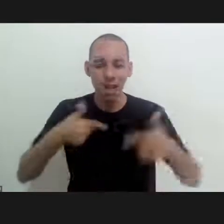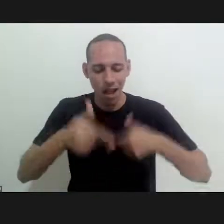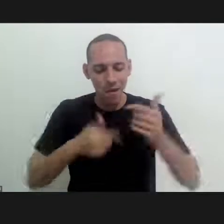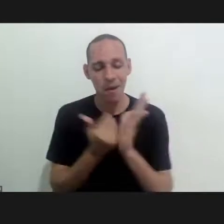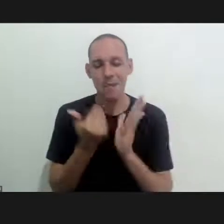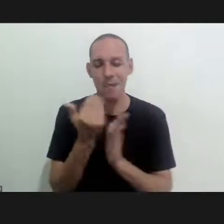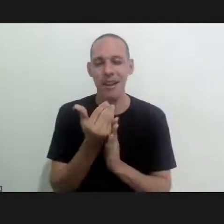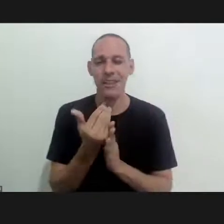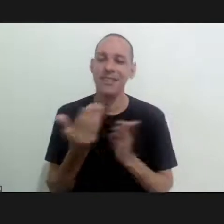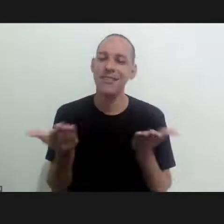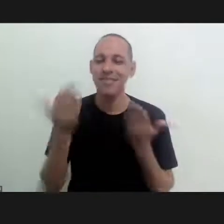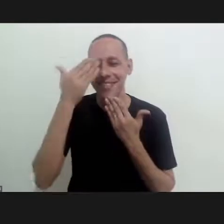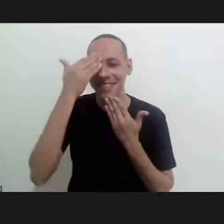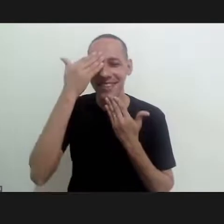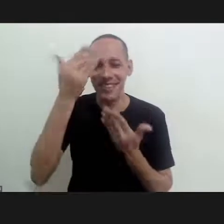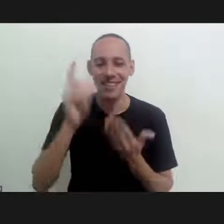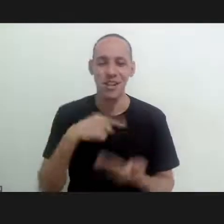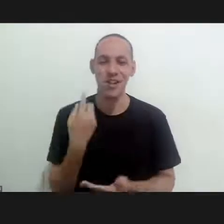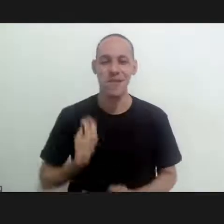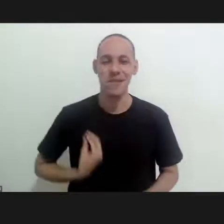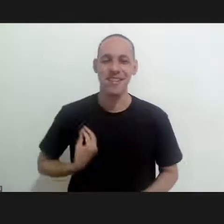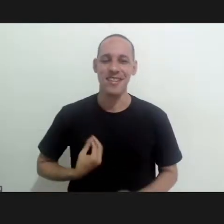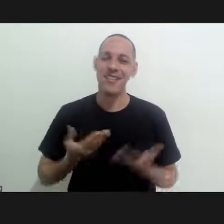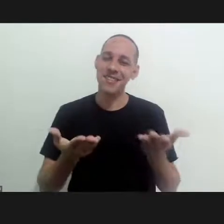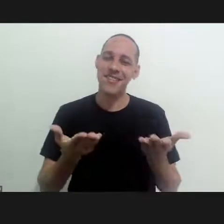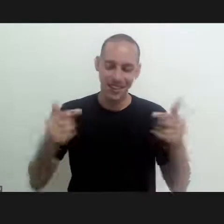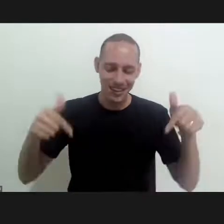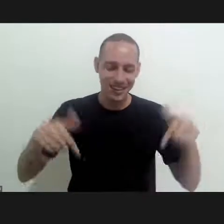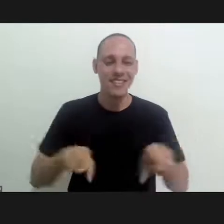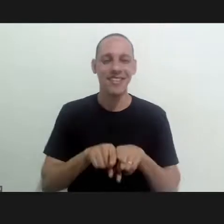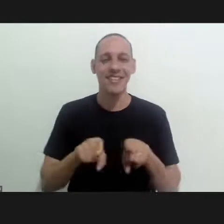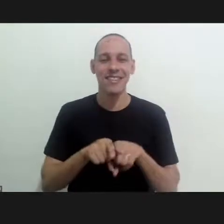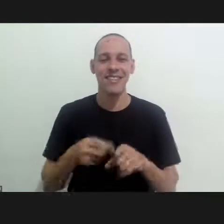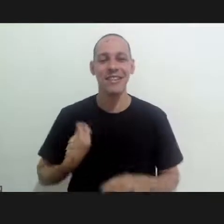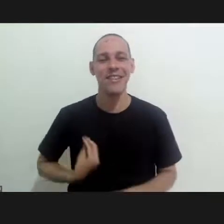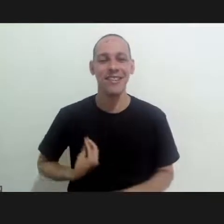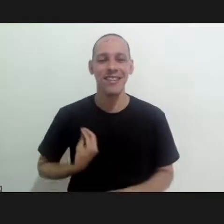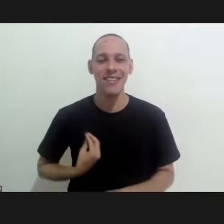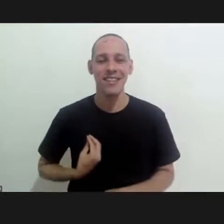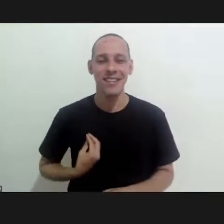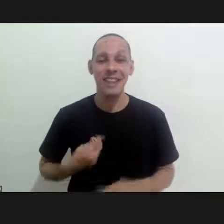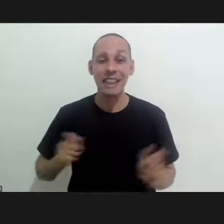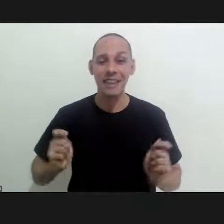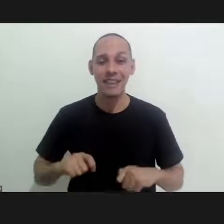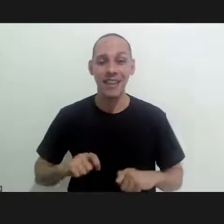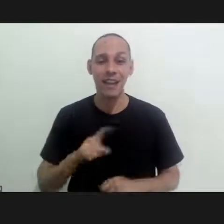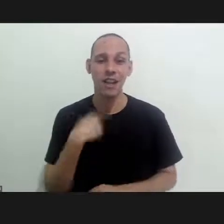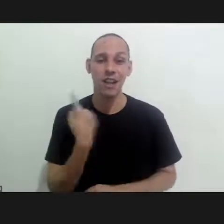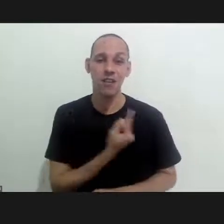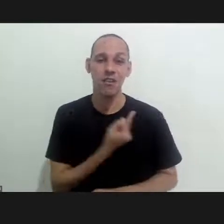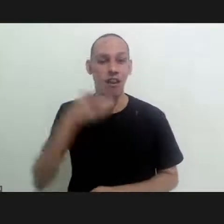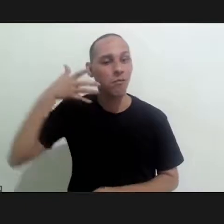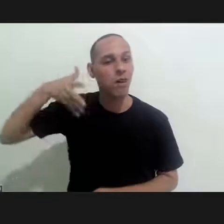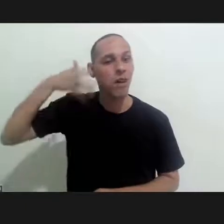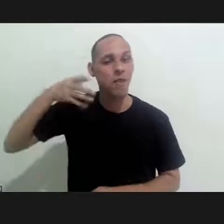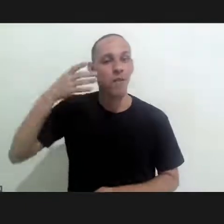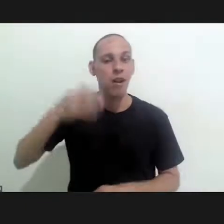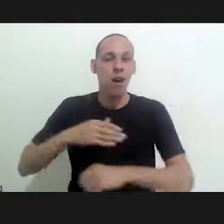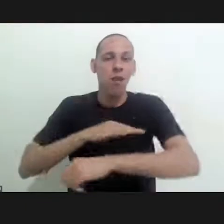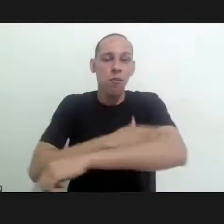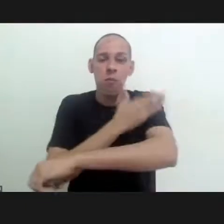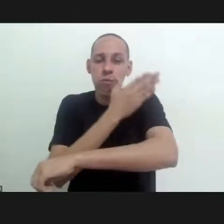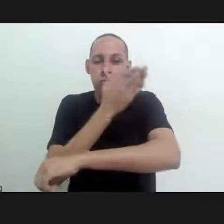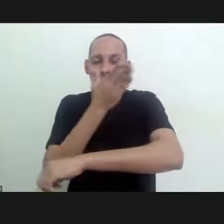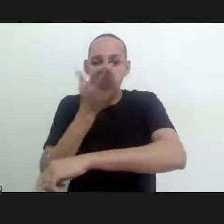we have to work we have to work on more often. So thank you very much for being here with us and for giving us the opportunity of having